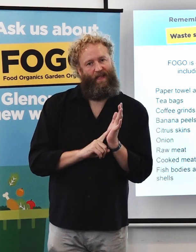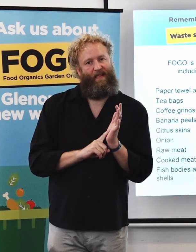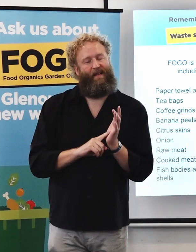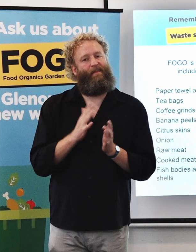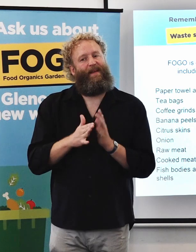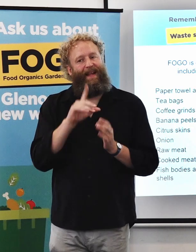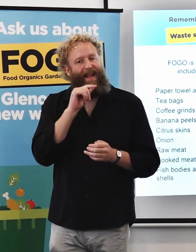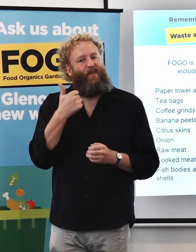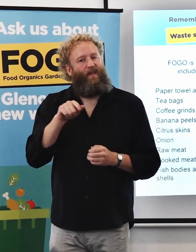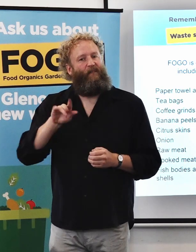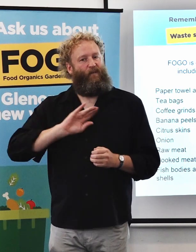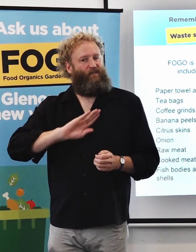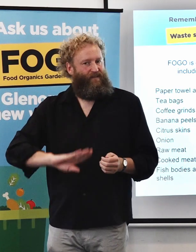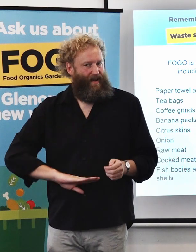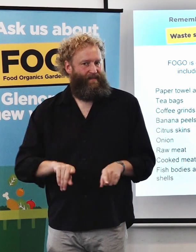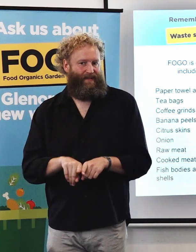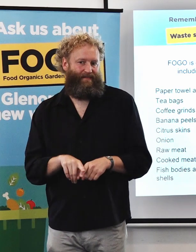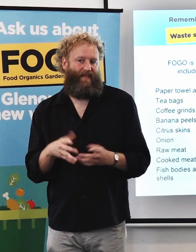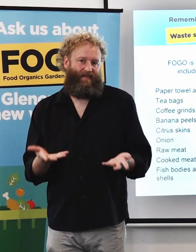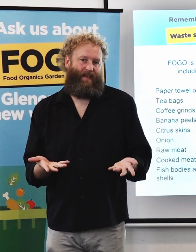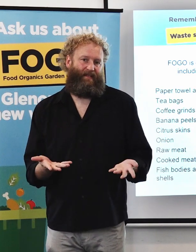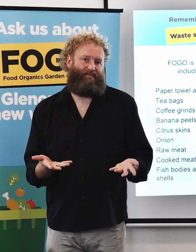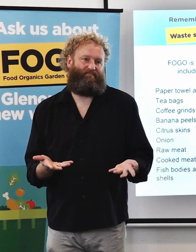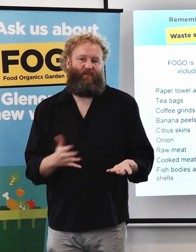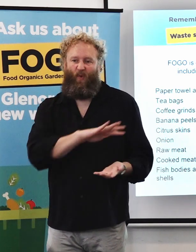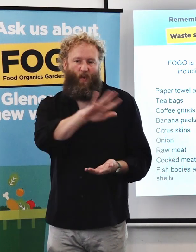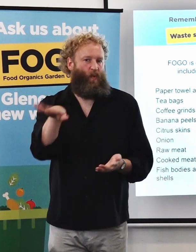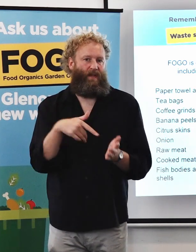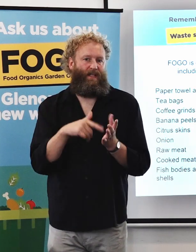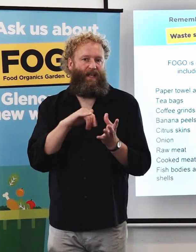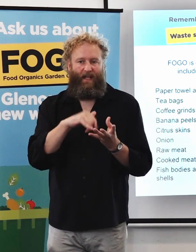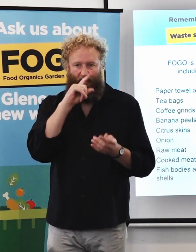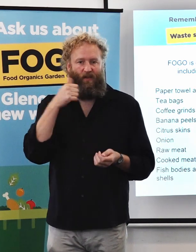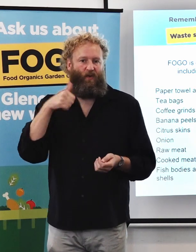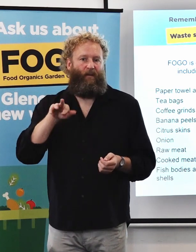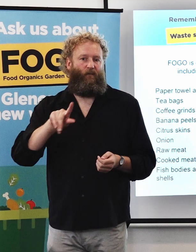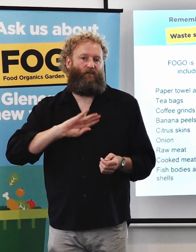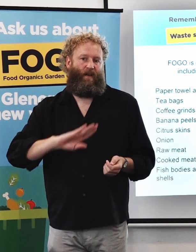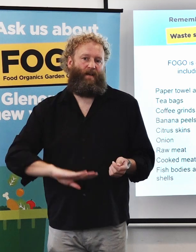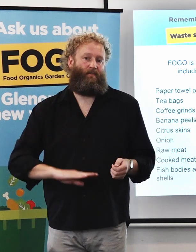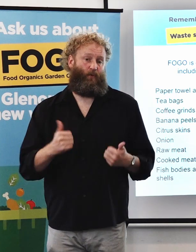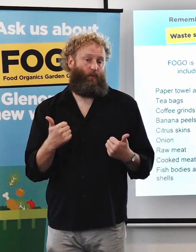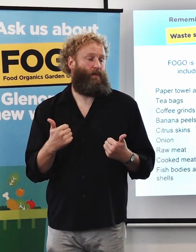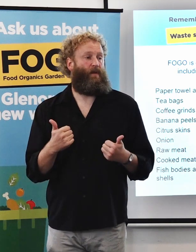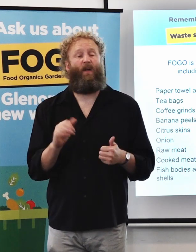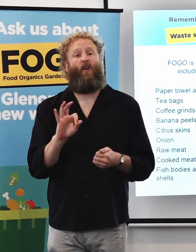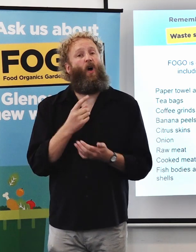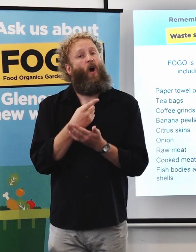and farming throughout Tasmania. So it's more than just a compost service.